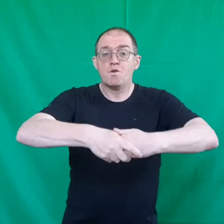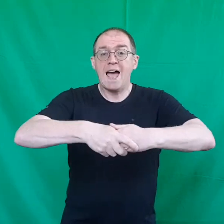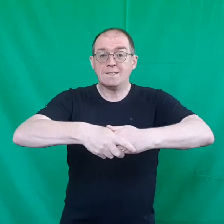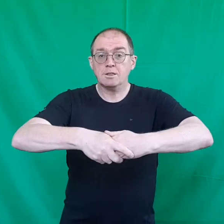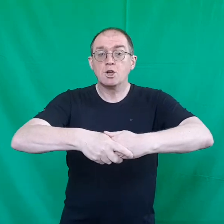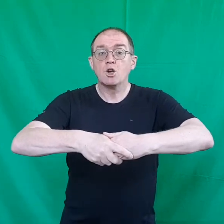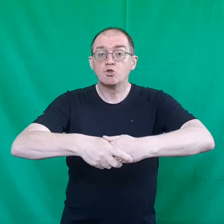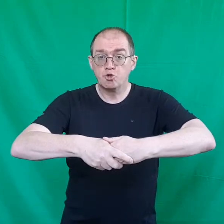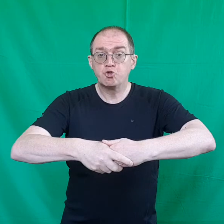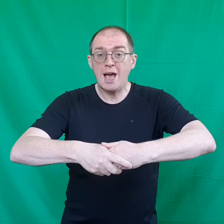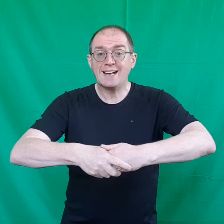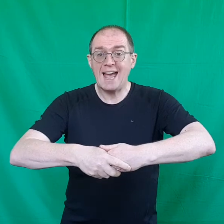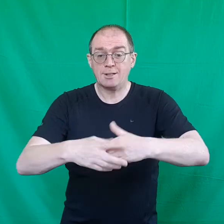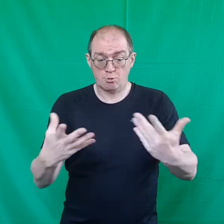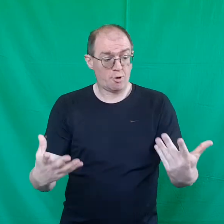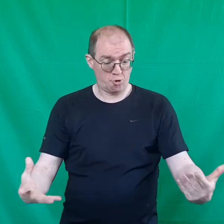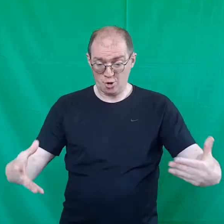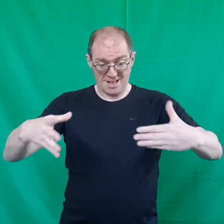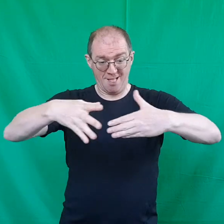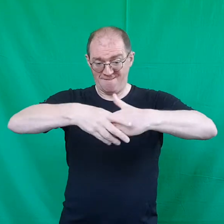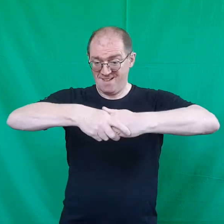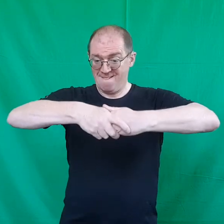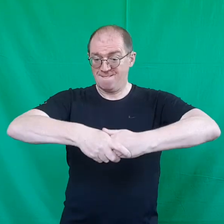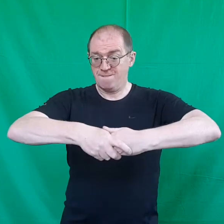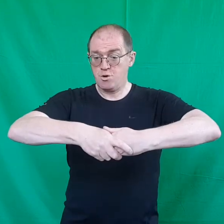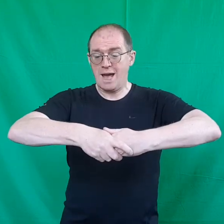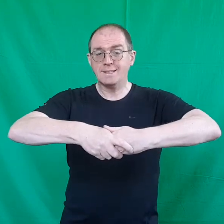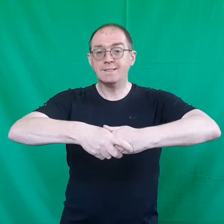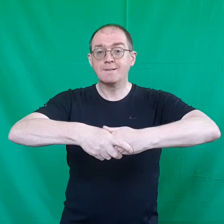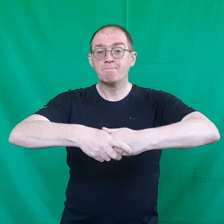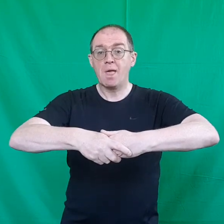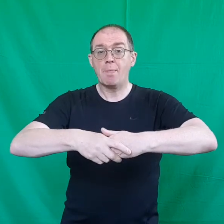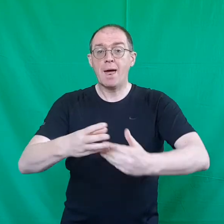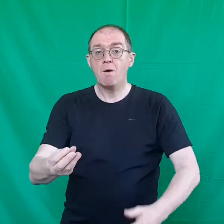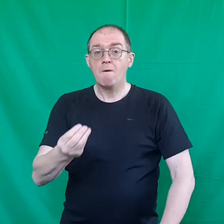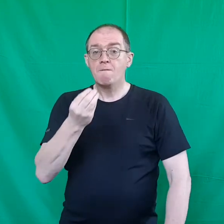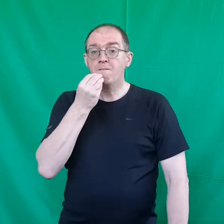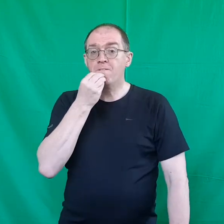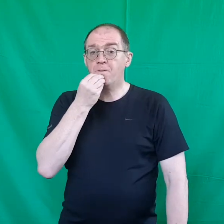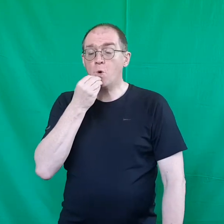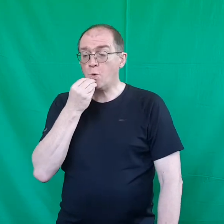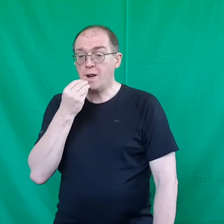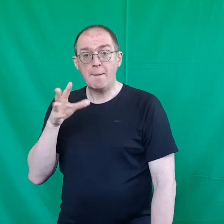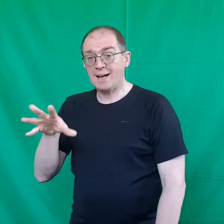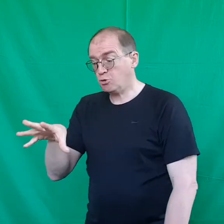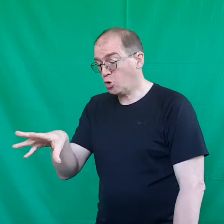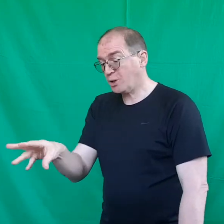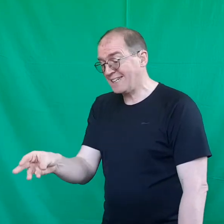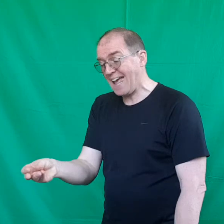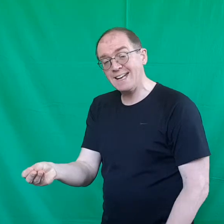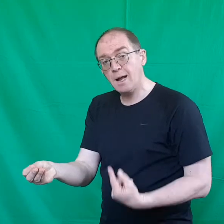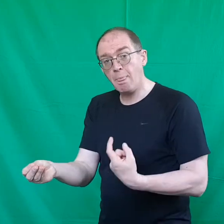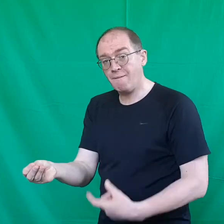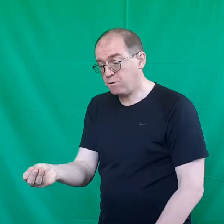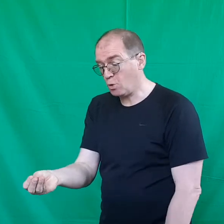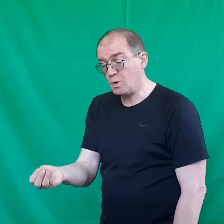friends shake hands shake with yourself friends and then food imagine you're taking the food